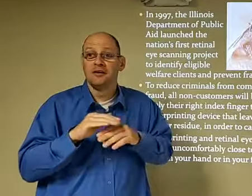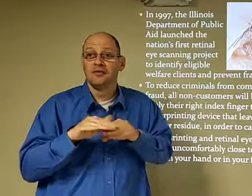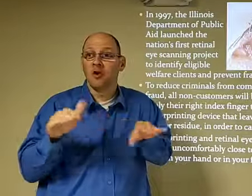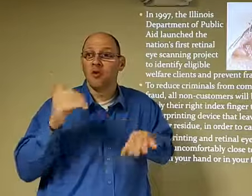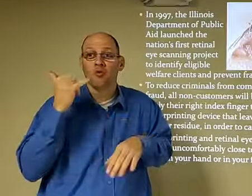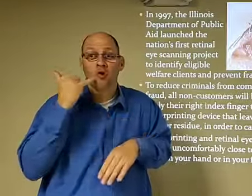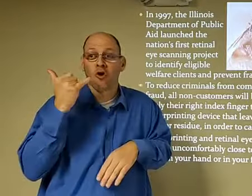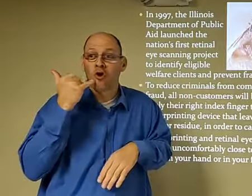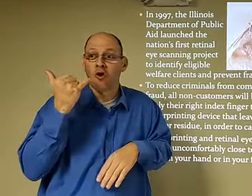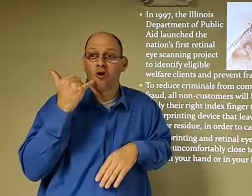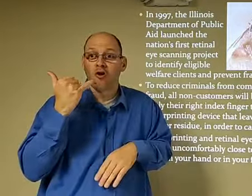cards down to one.